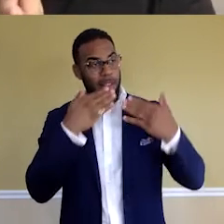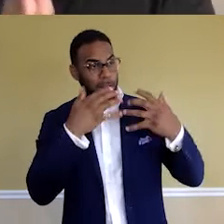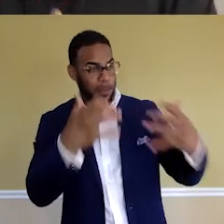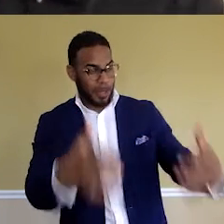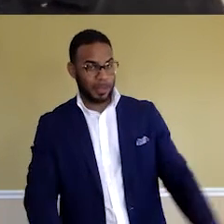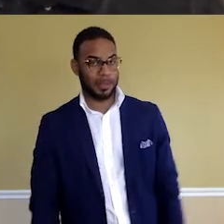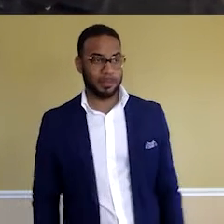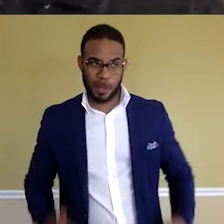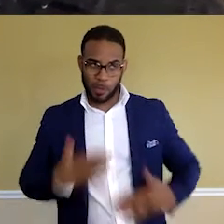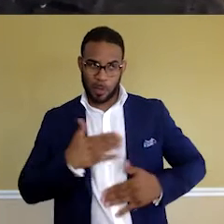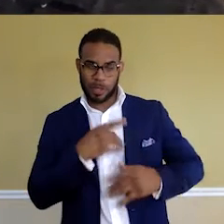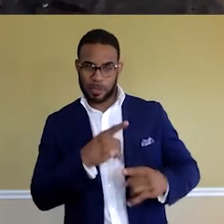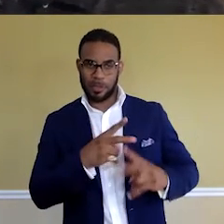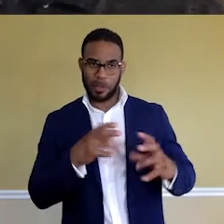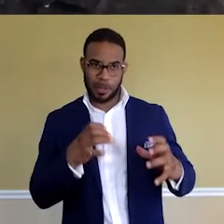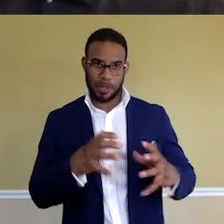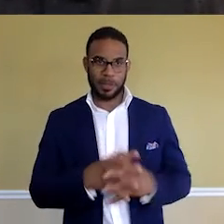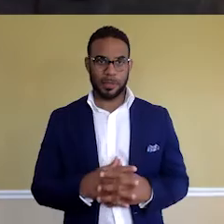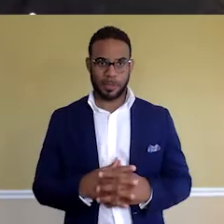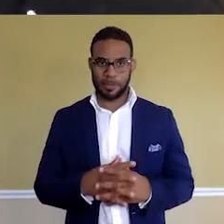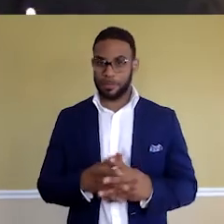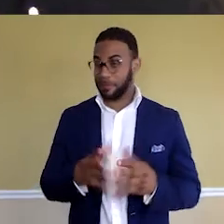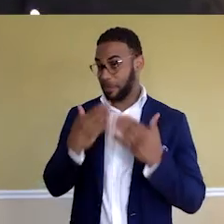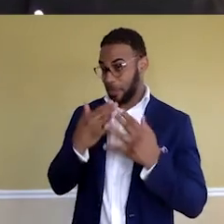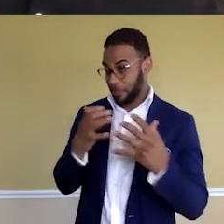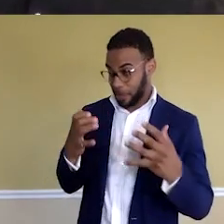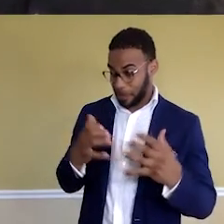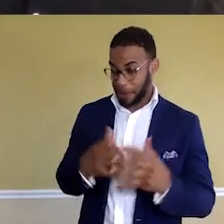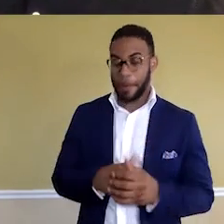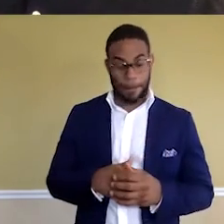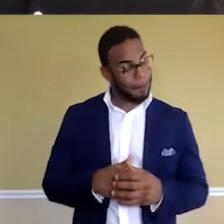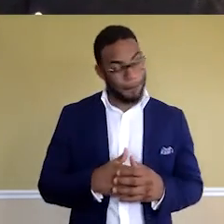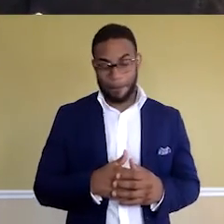I appreciate you taking this time with me. Danny, thank you for having me. It's been wonderful.